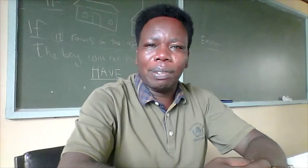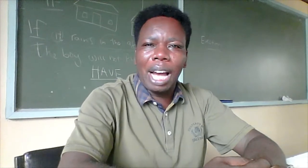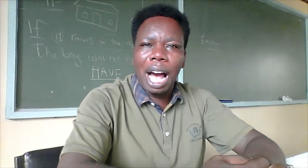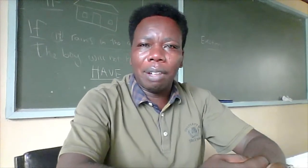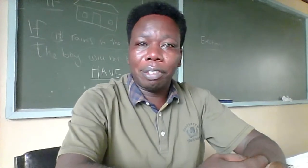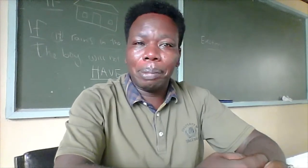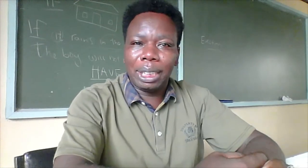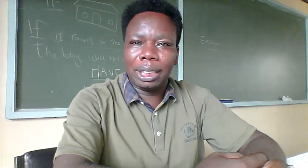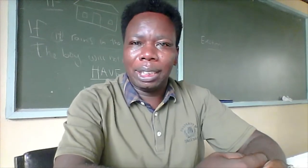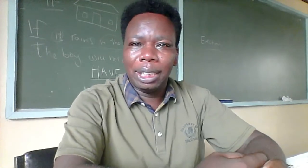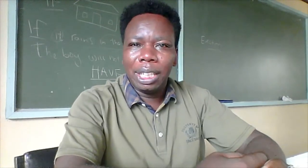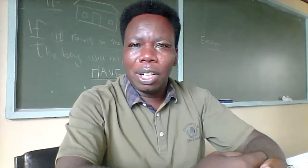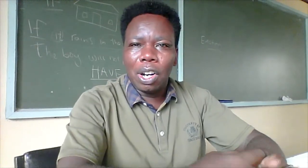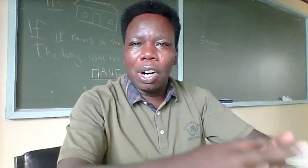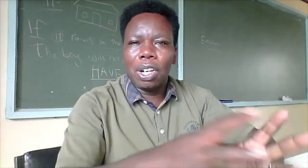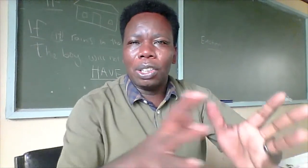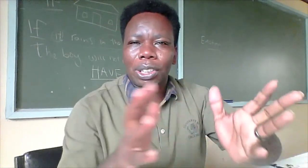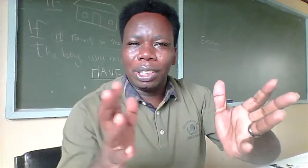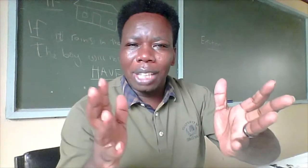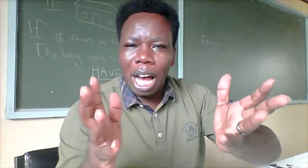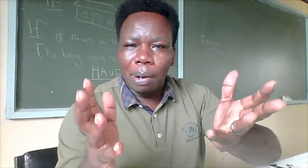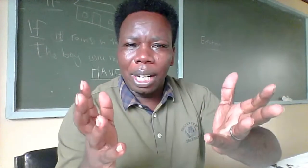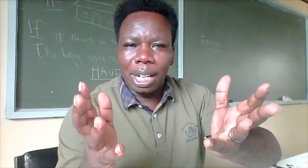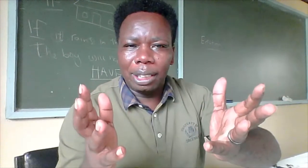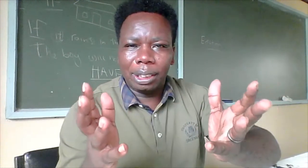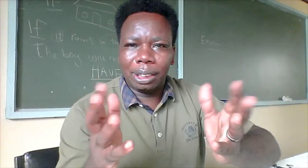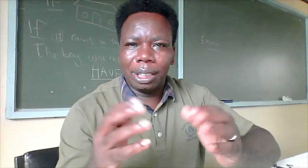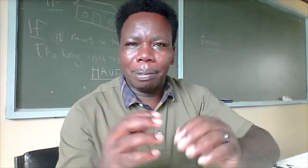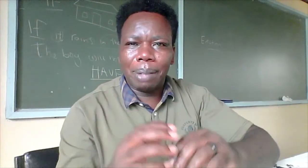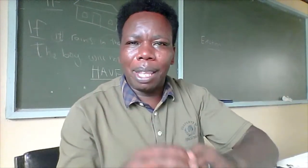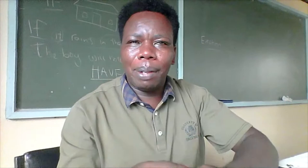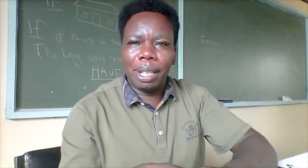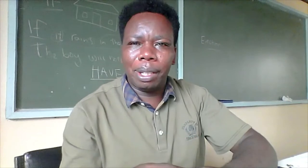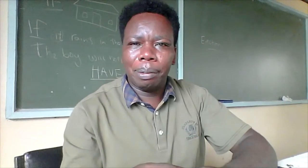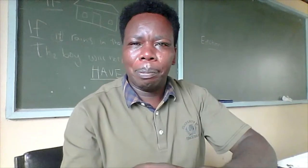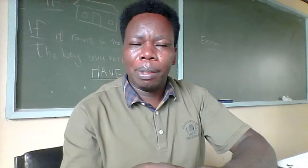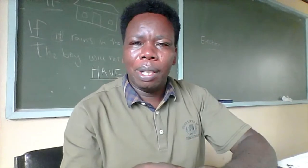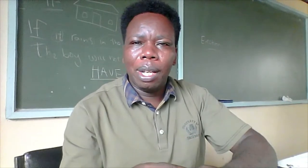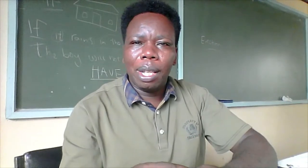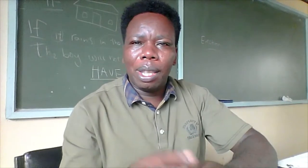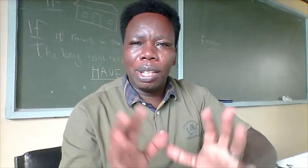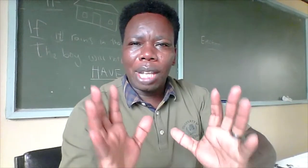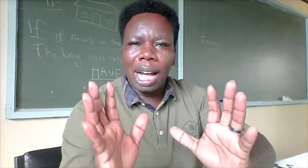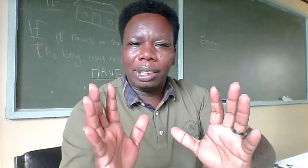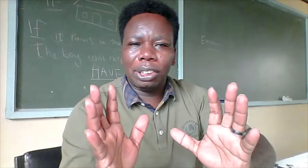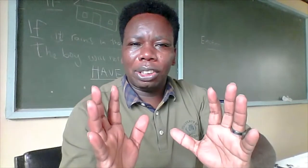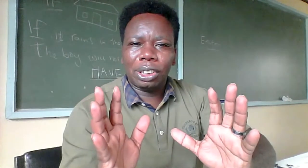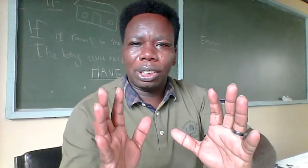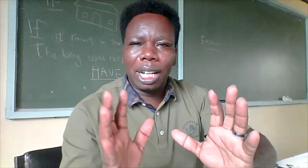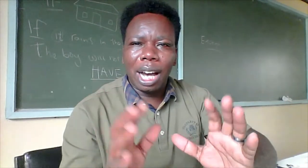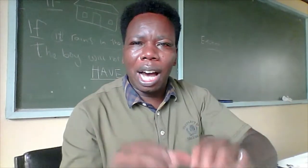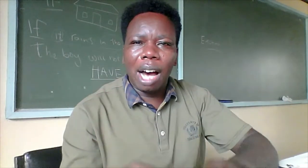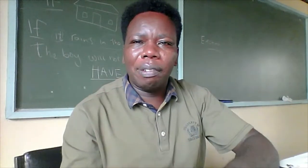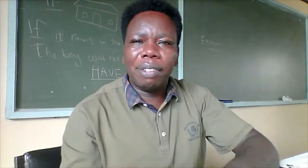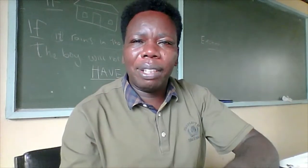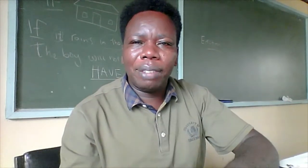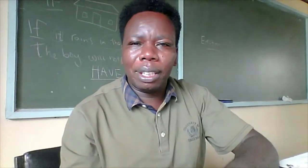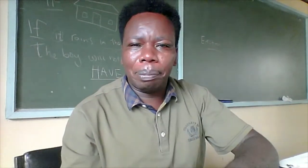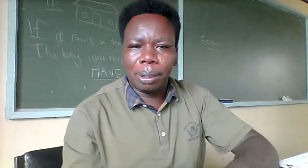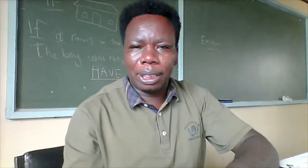the alphabet on our hearts. By the way, these hearts are very, very important